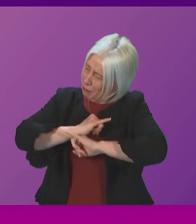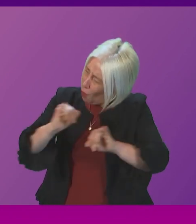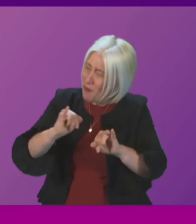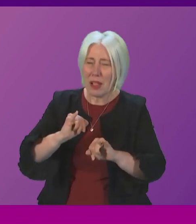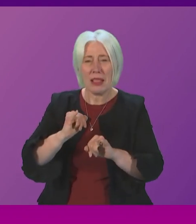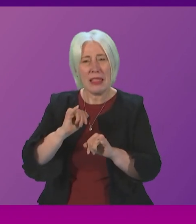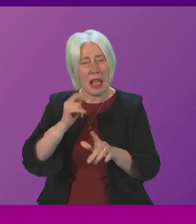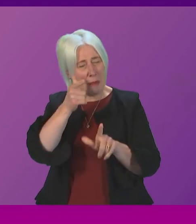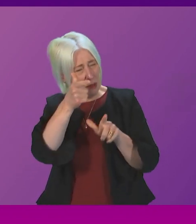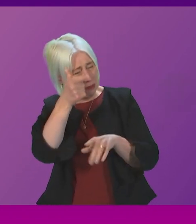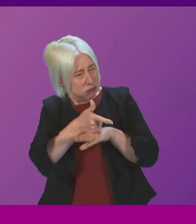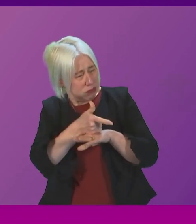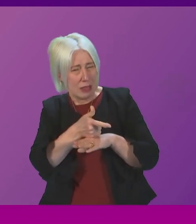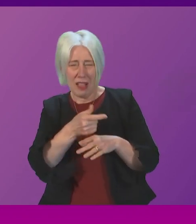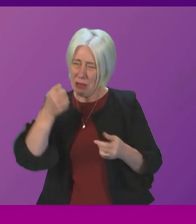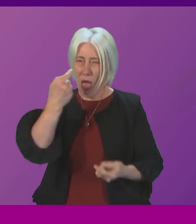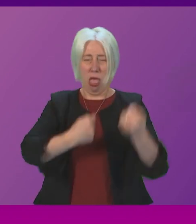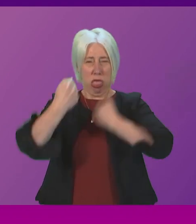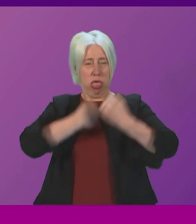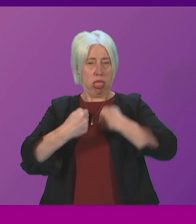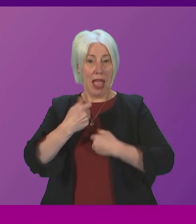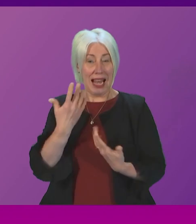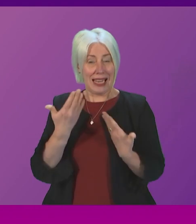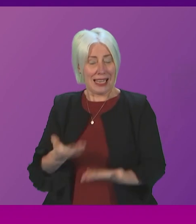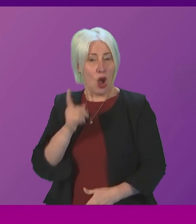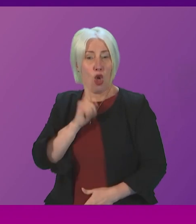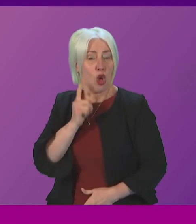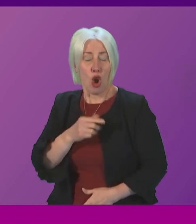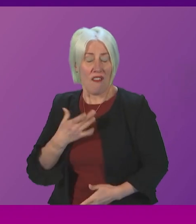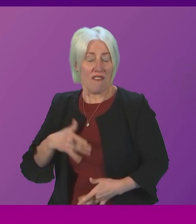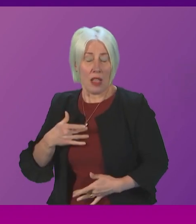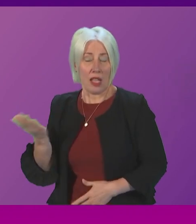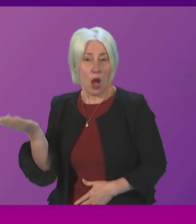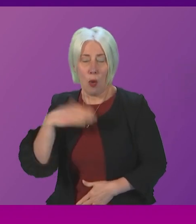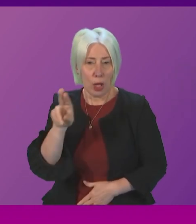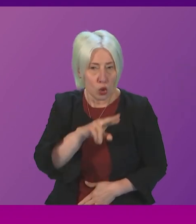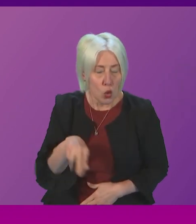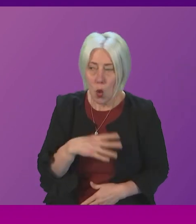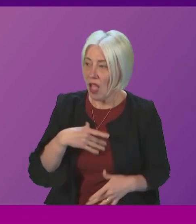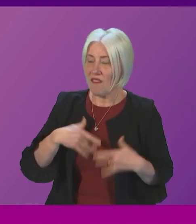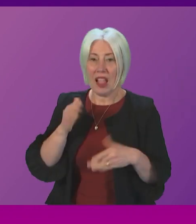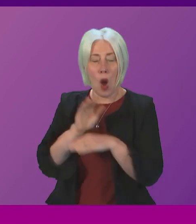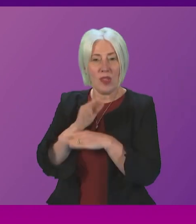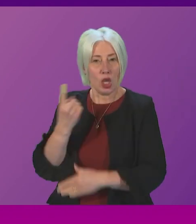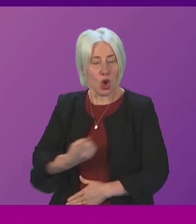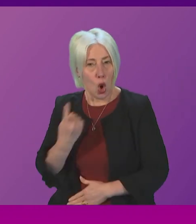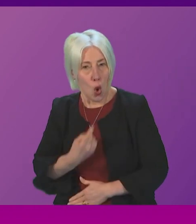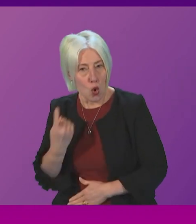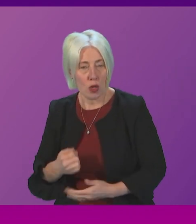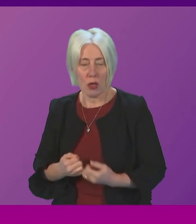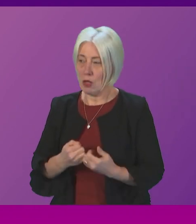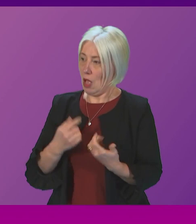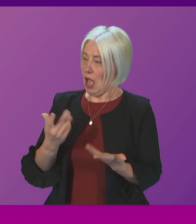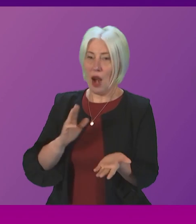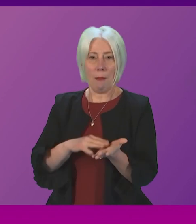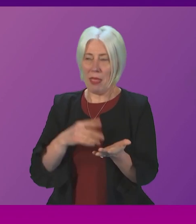but Abby lives in fear unable to leave home by herself or return to school and her mum Angela struggles to explain why there has been